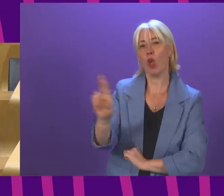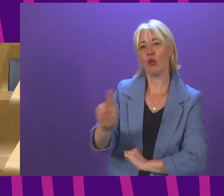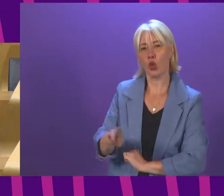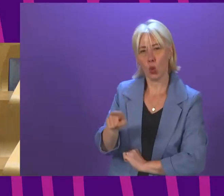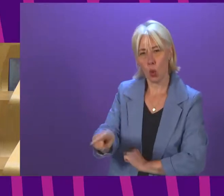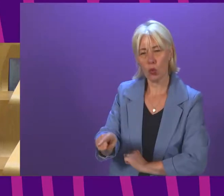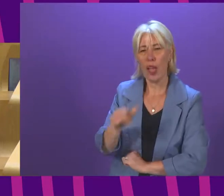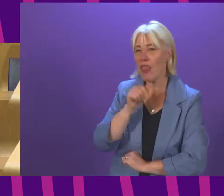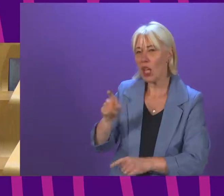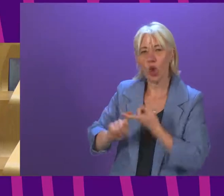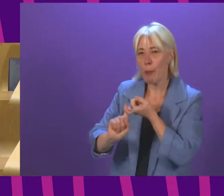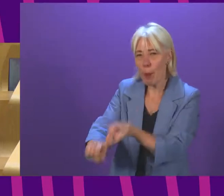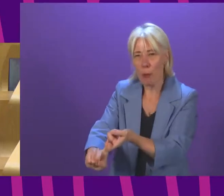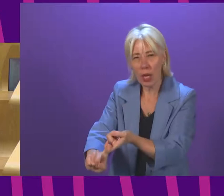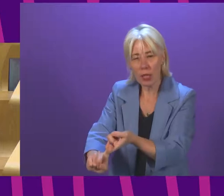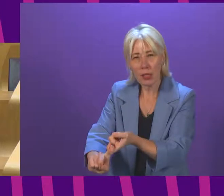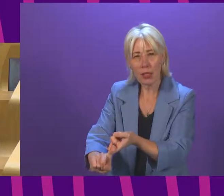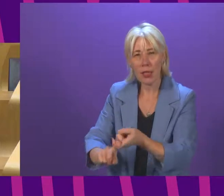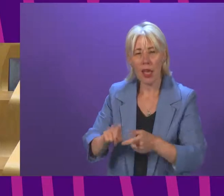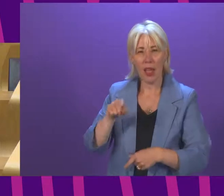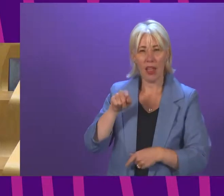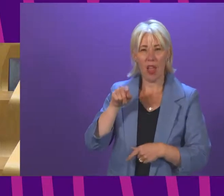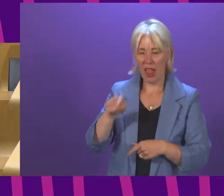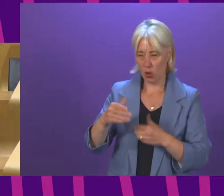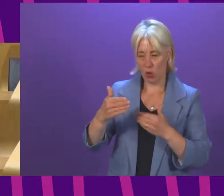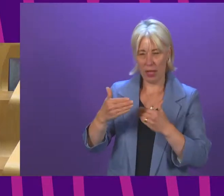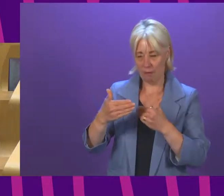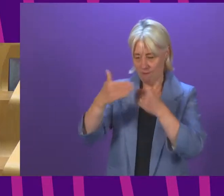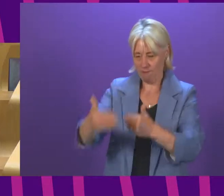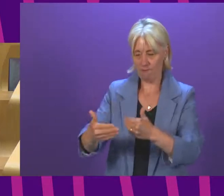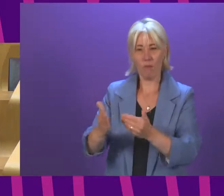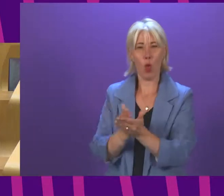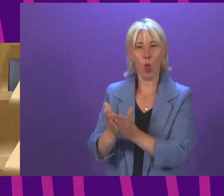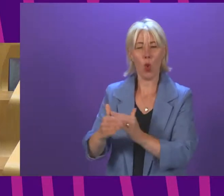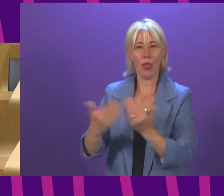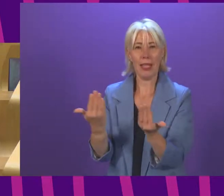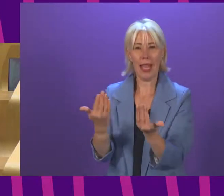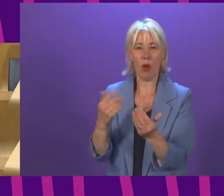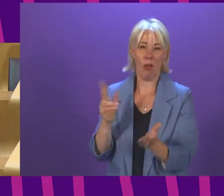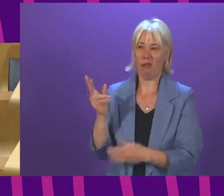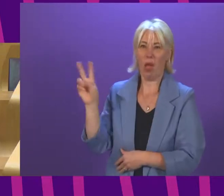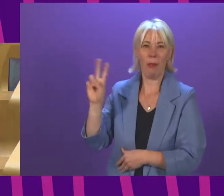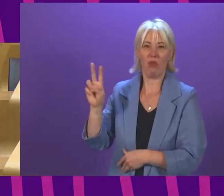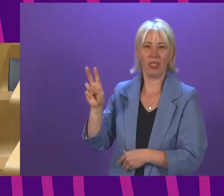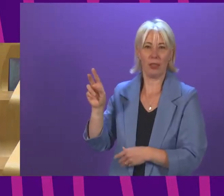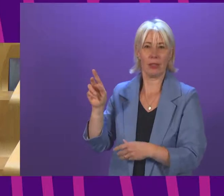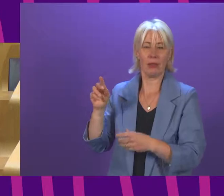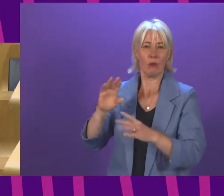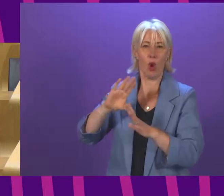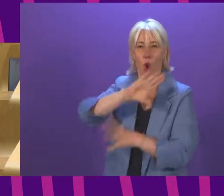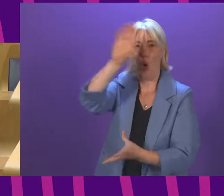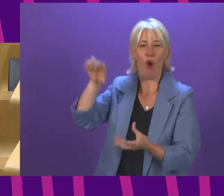on a permanent basis, it is for a period of time during a day where parents remain in the